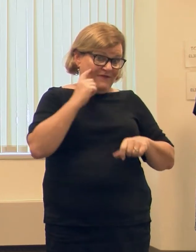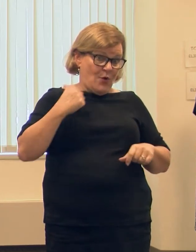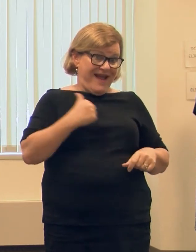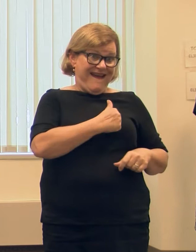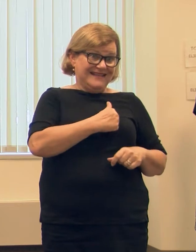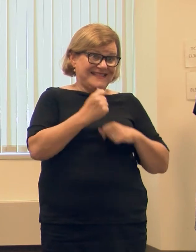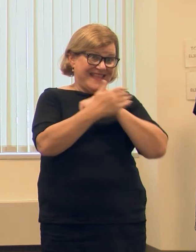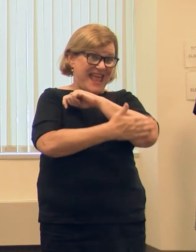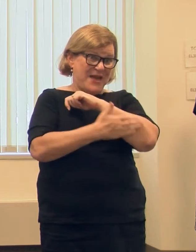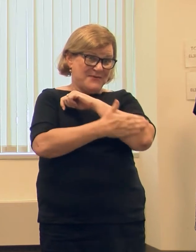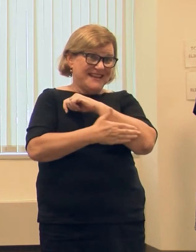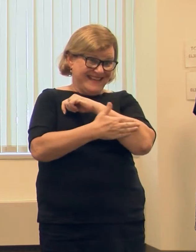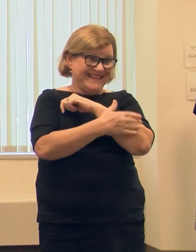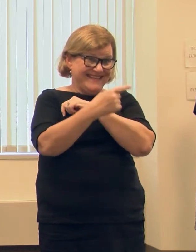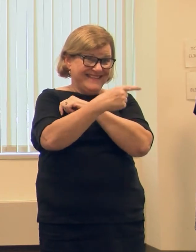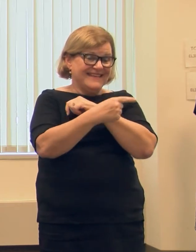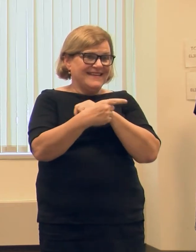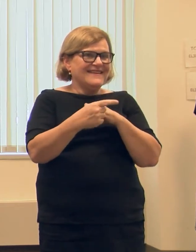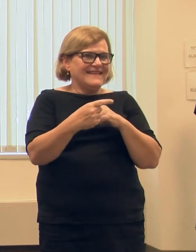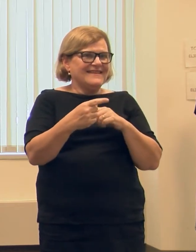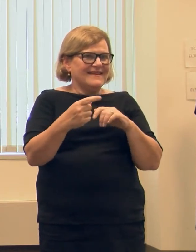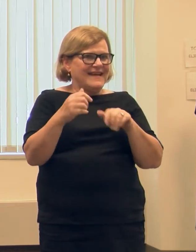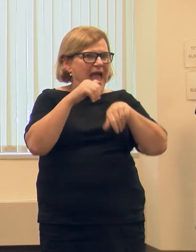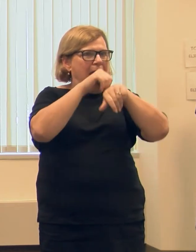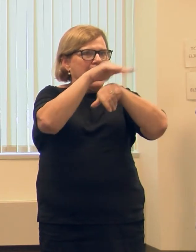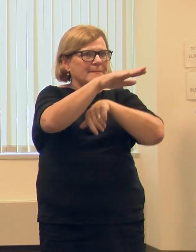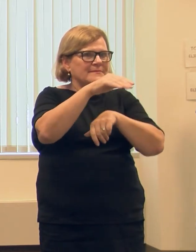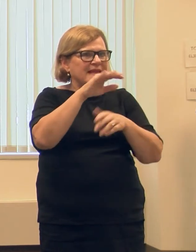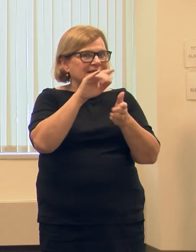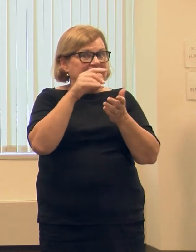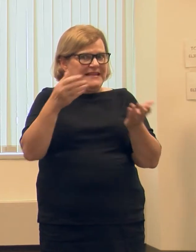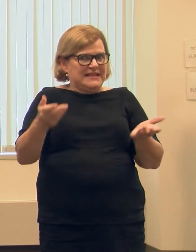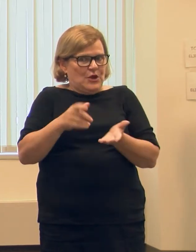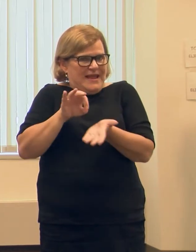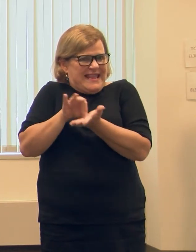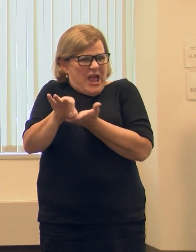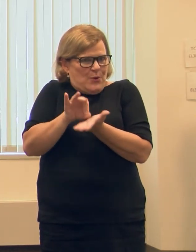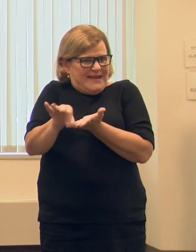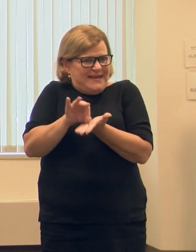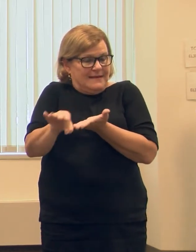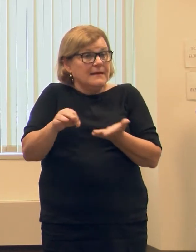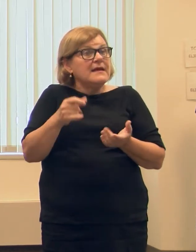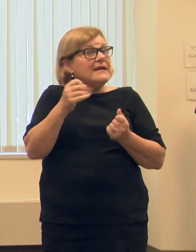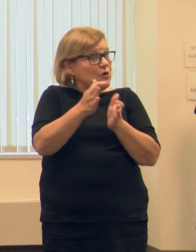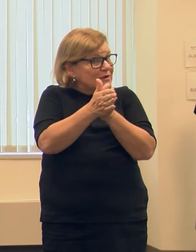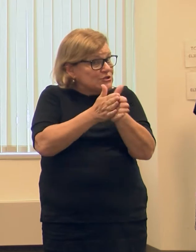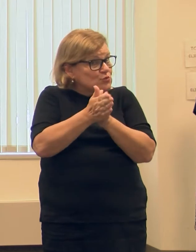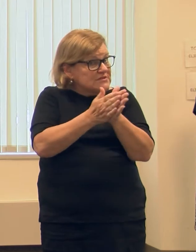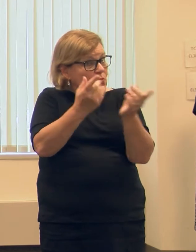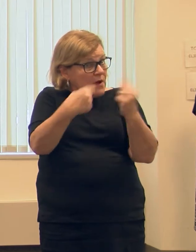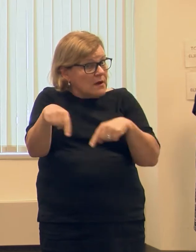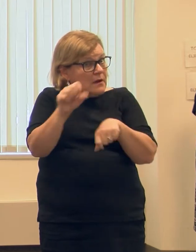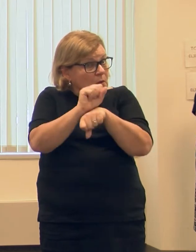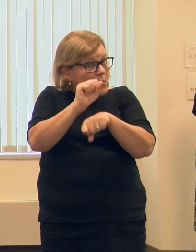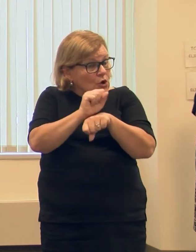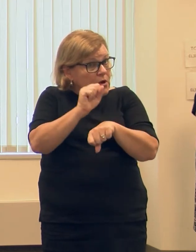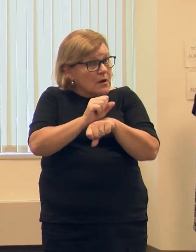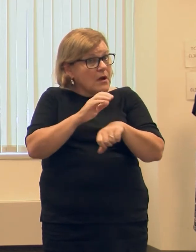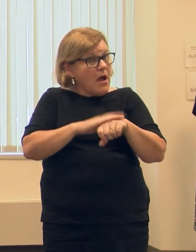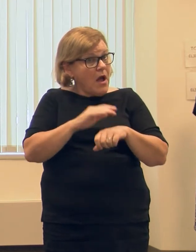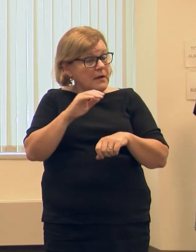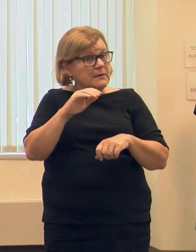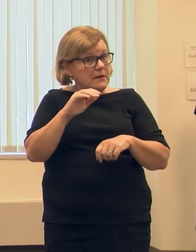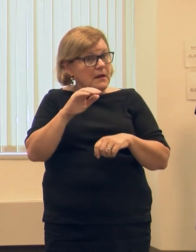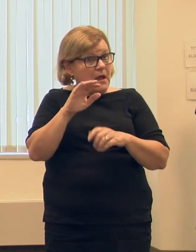us at the county absentee counting board. And by the way, if anyone is interested in working on our